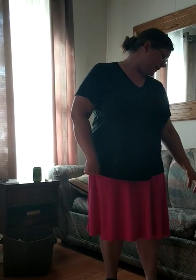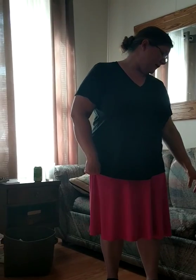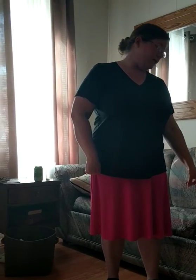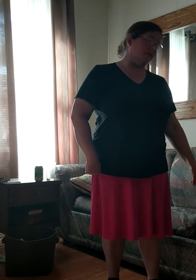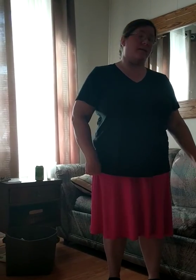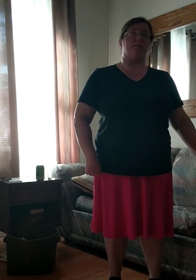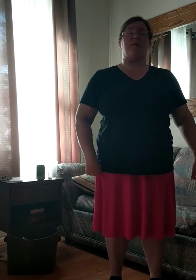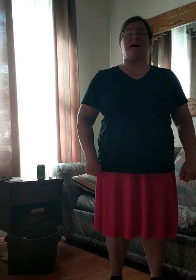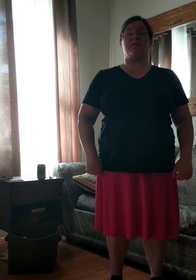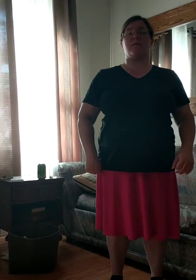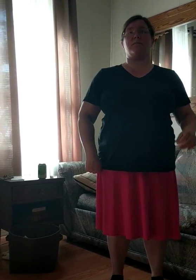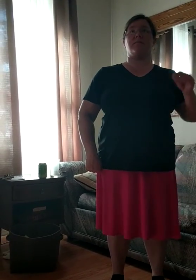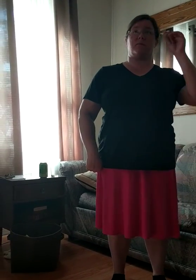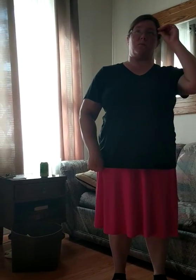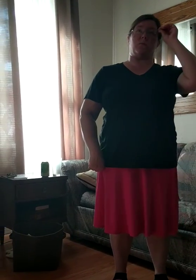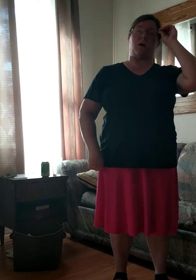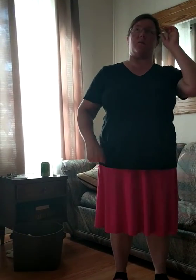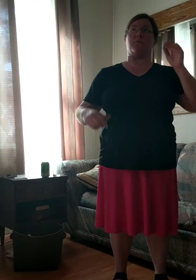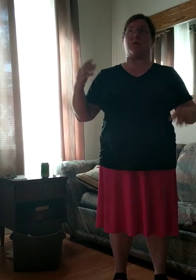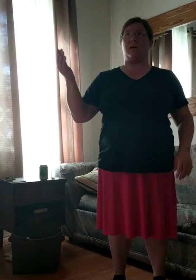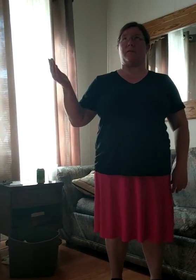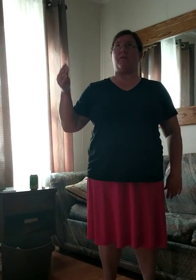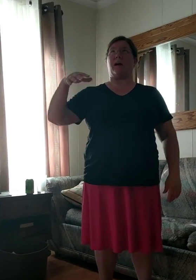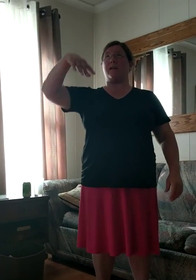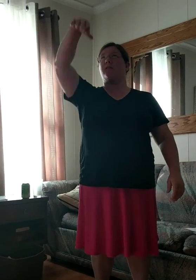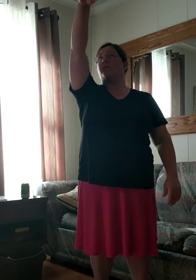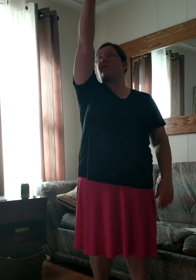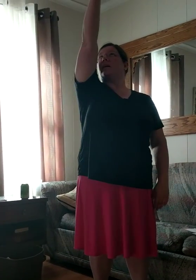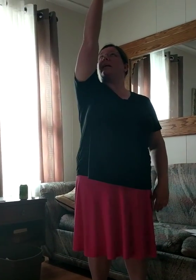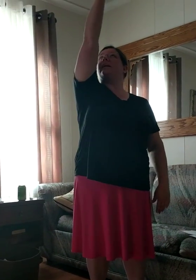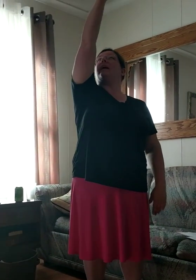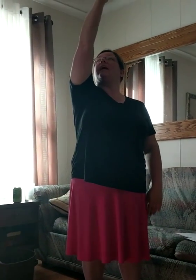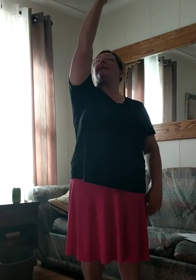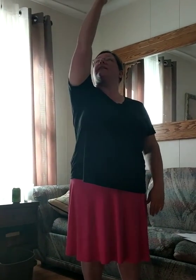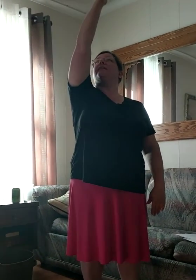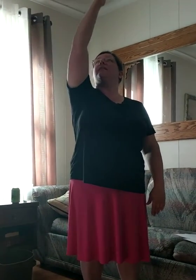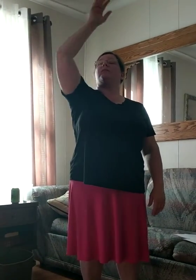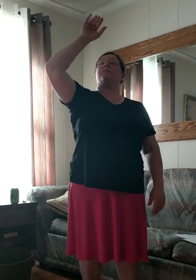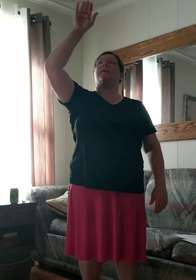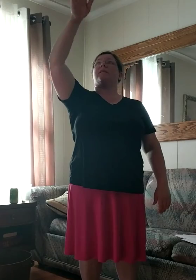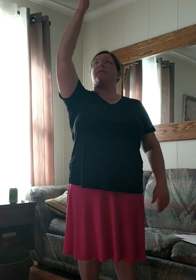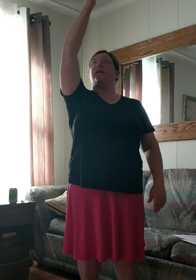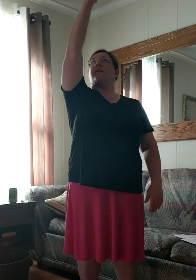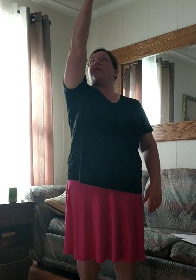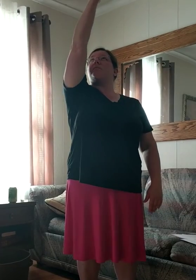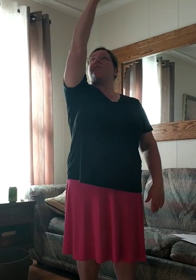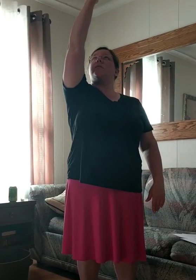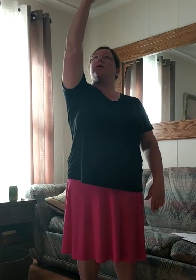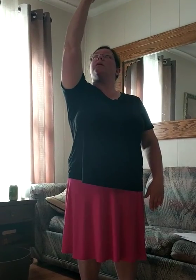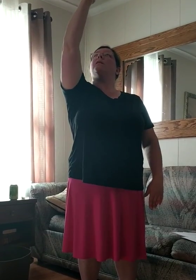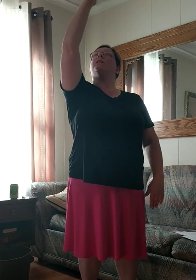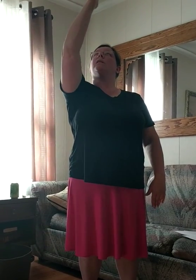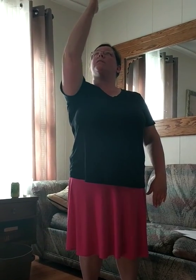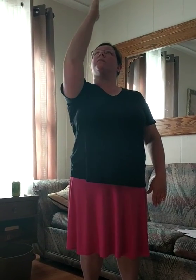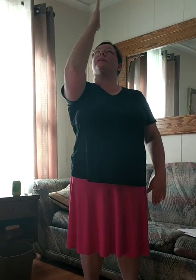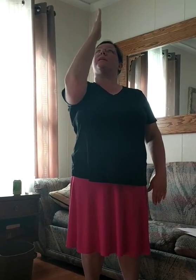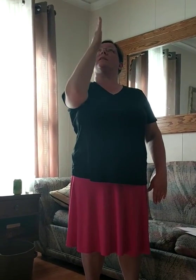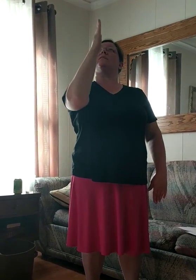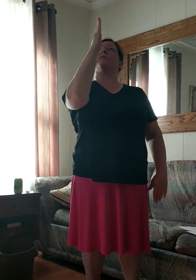Father. then Father. We're talking about God. So, we're signing God. Take our hand up. And we bring it down in front of